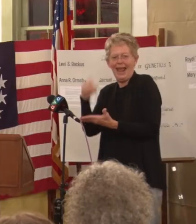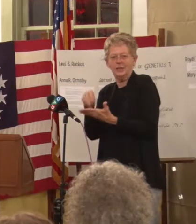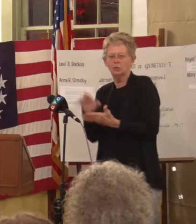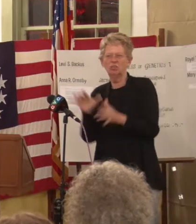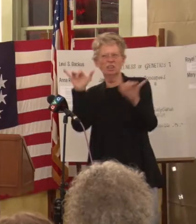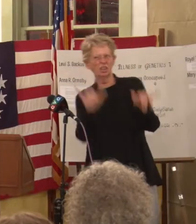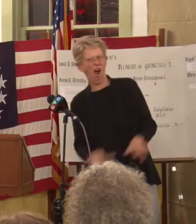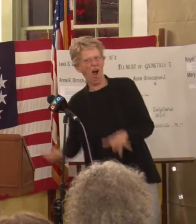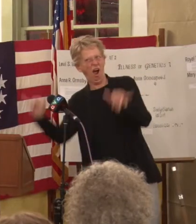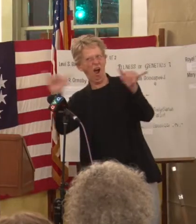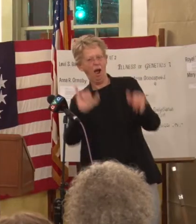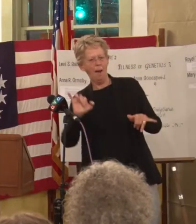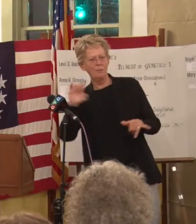So did our founders. It's okay.